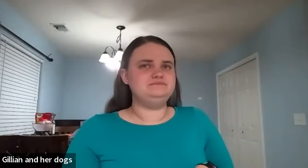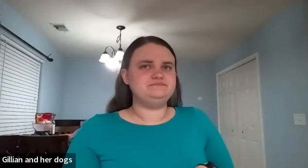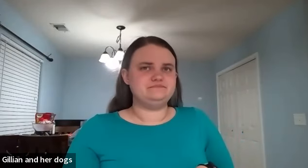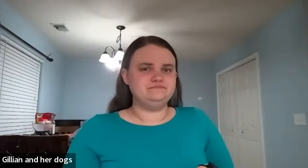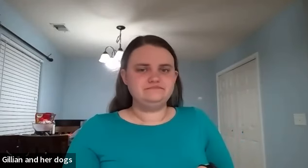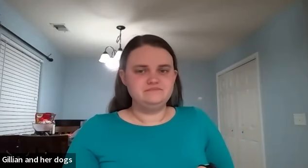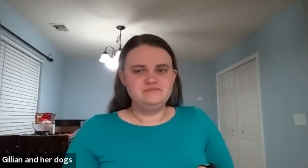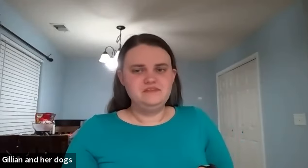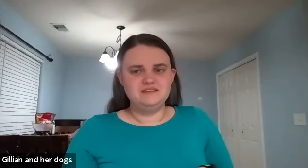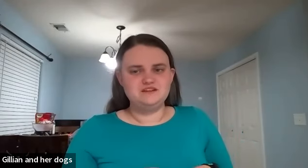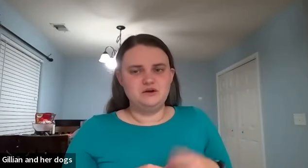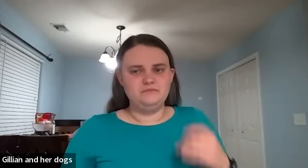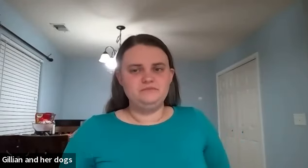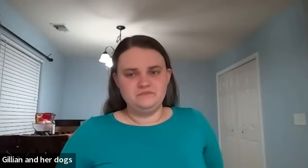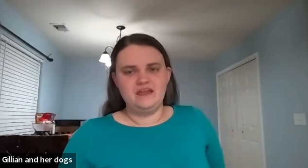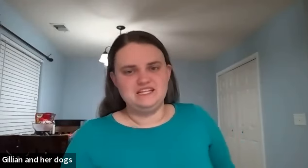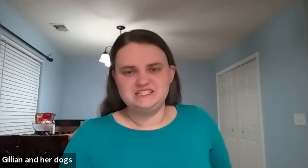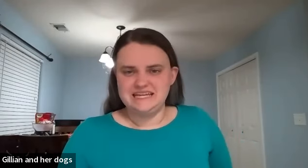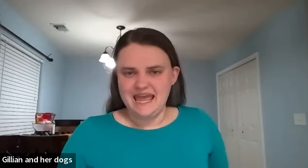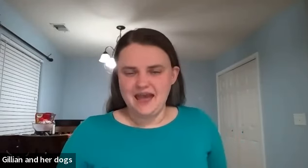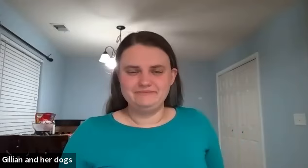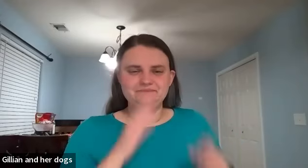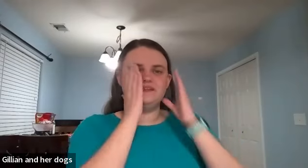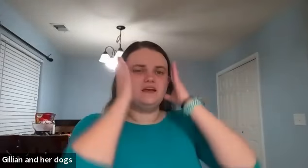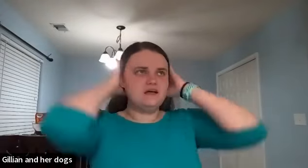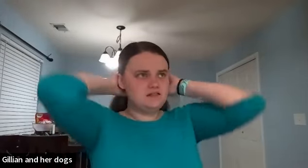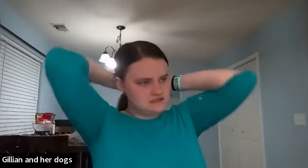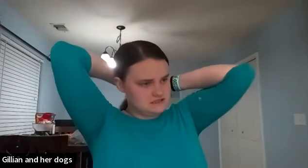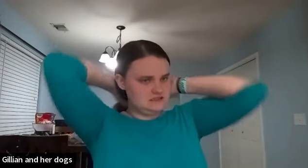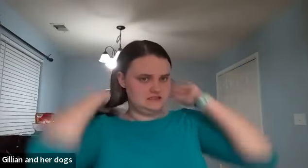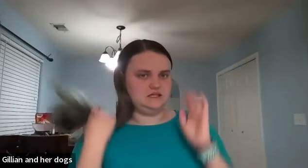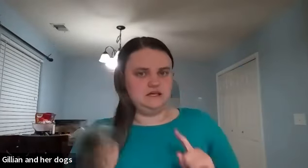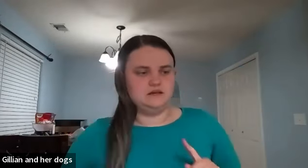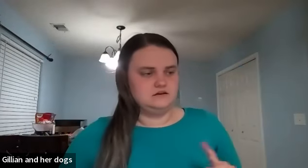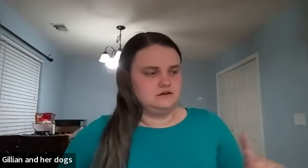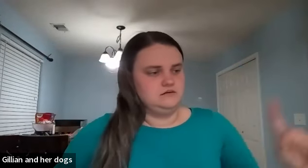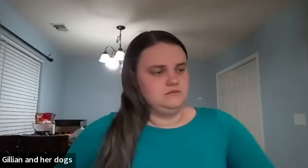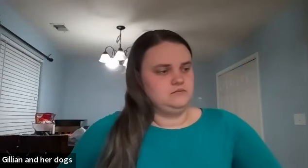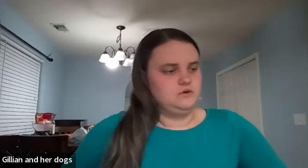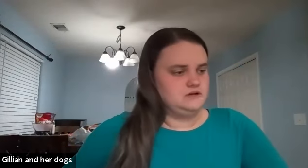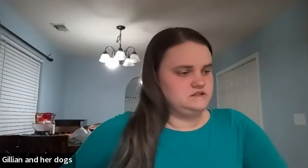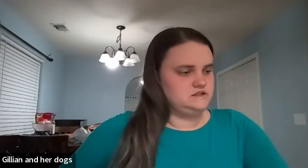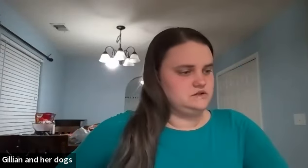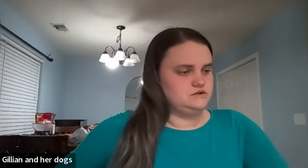um and so it just yeah uh let's see i'm going to